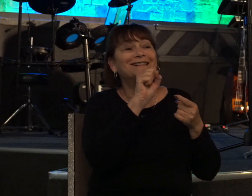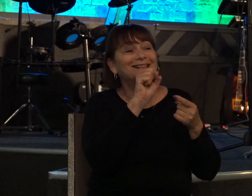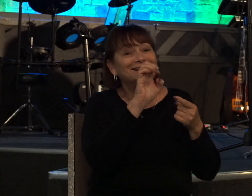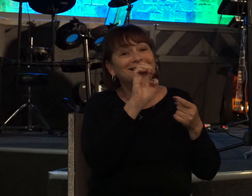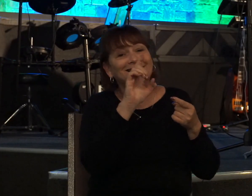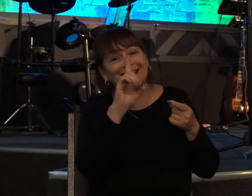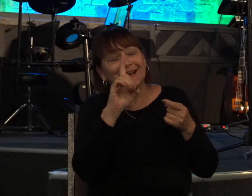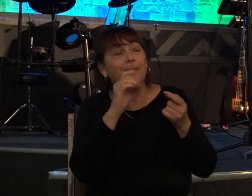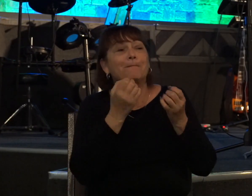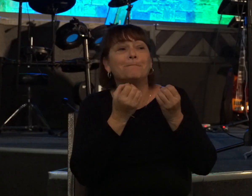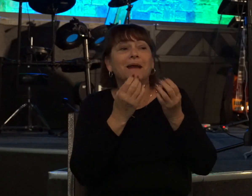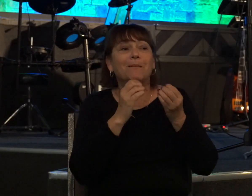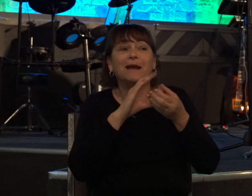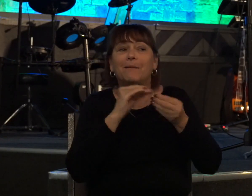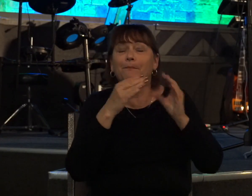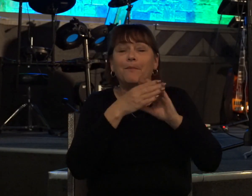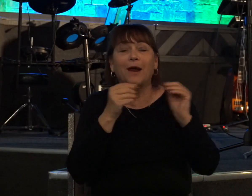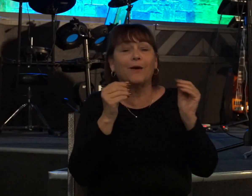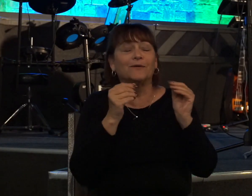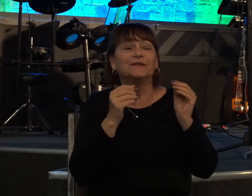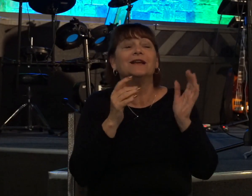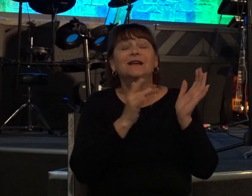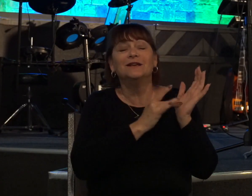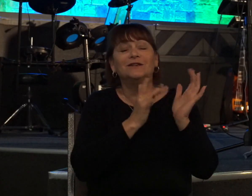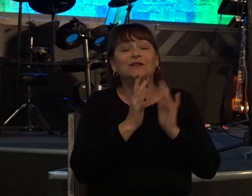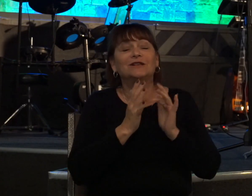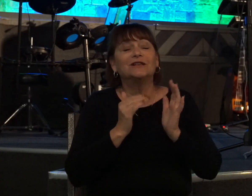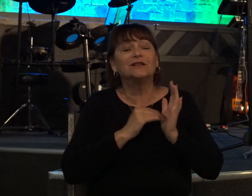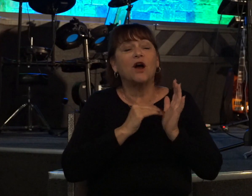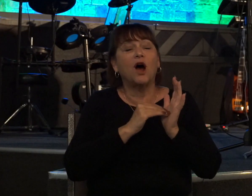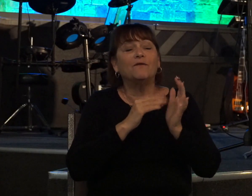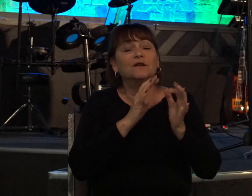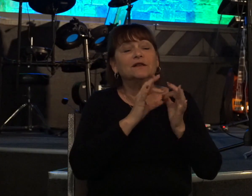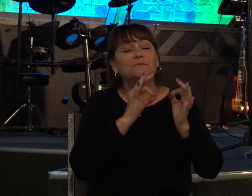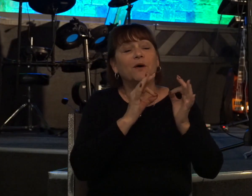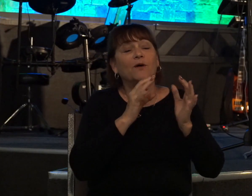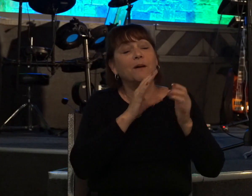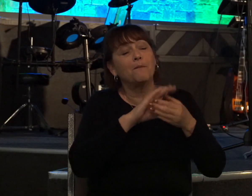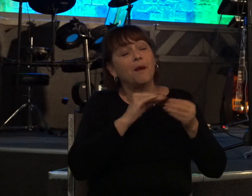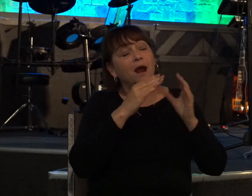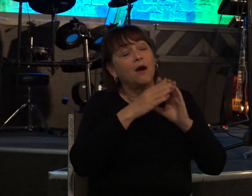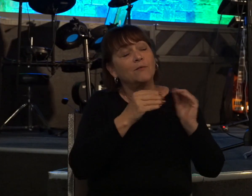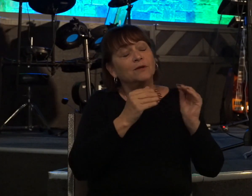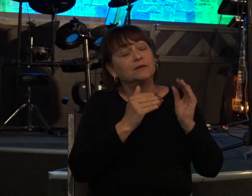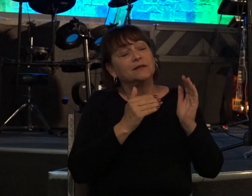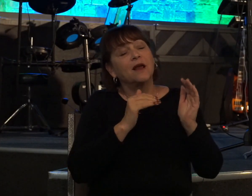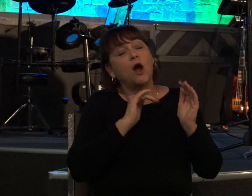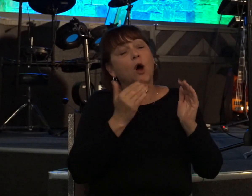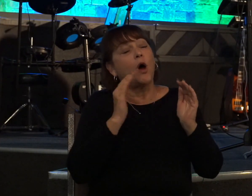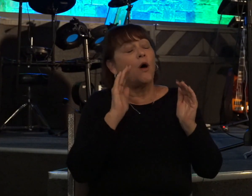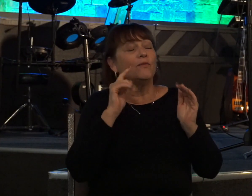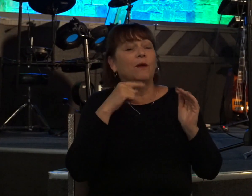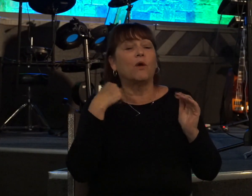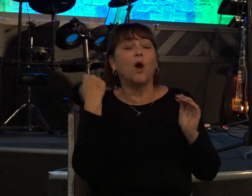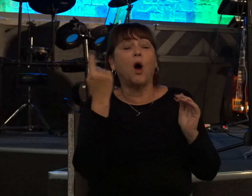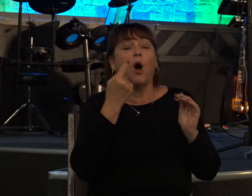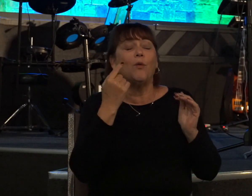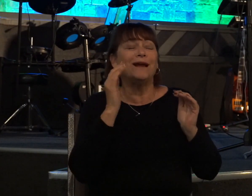jesus oftentimes spoke in parables and they always seem to be about things that the people